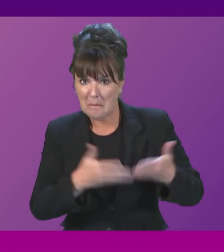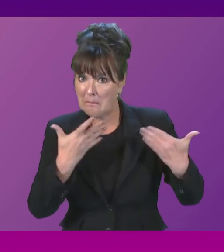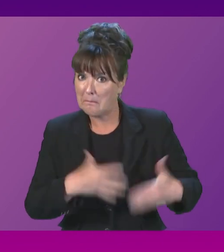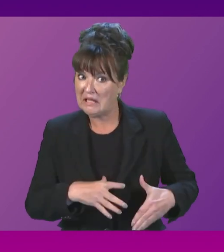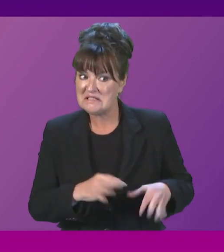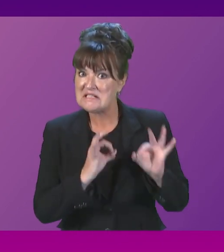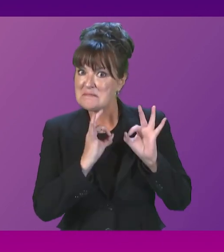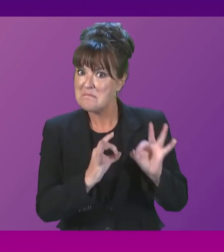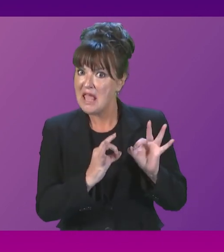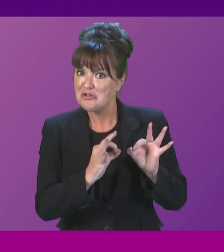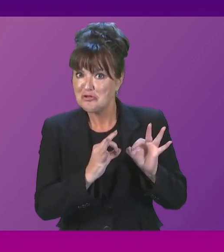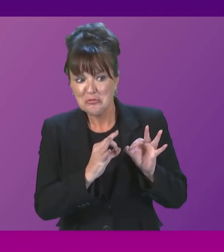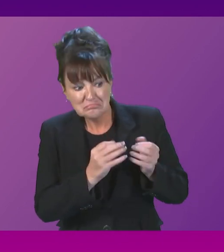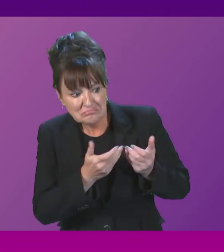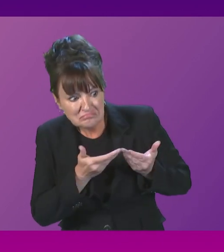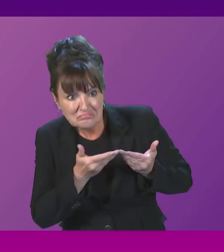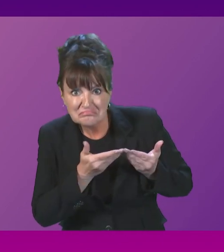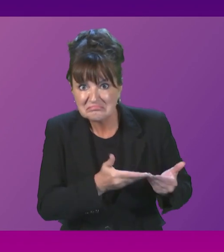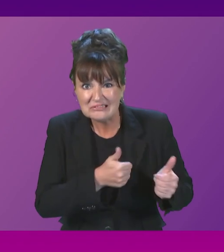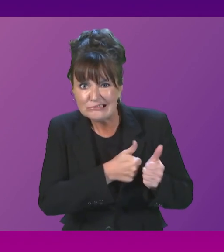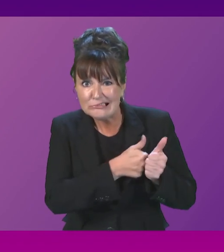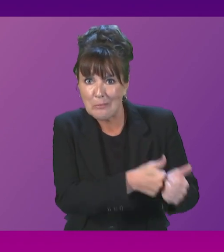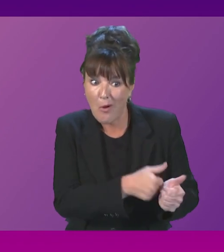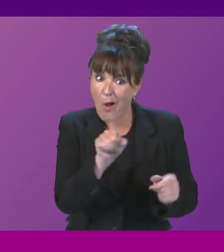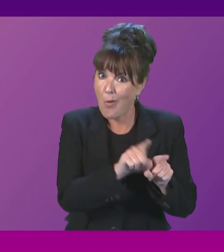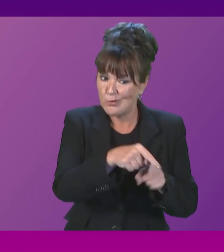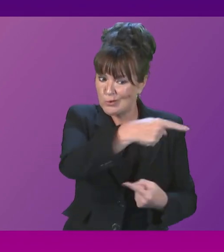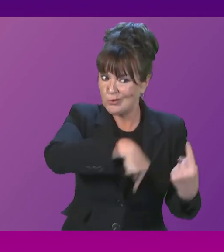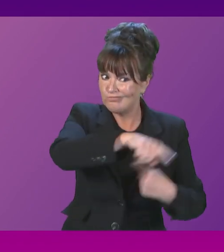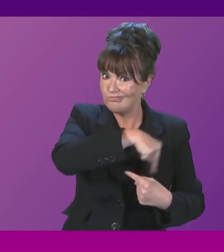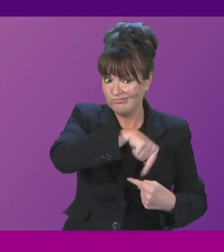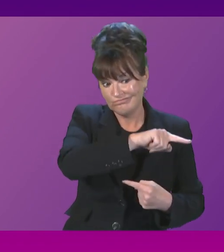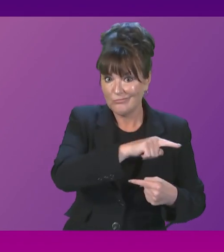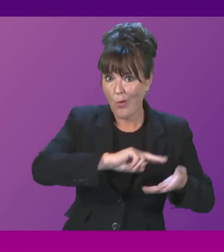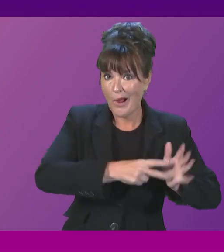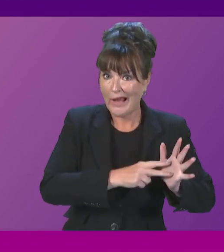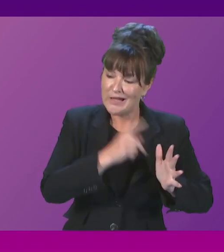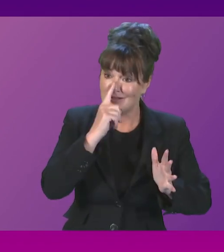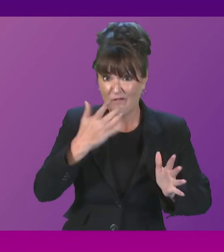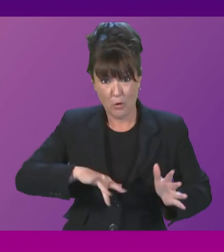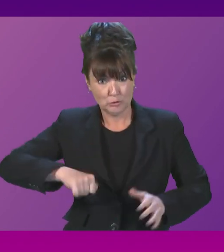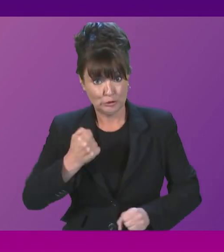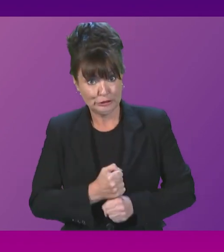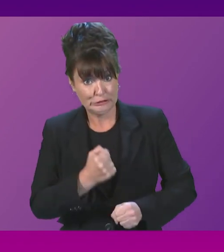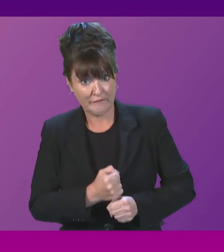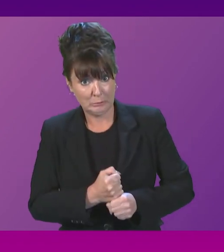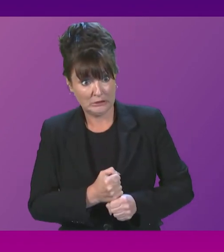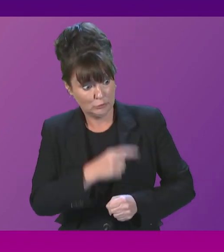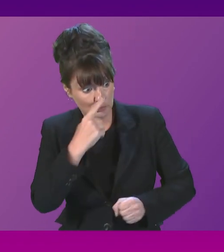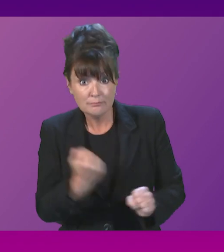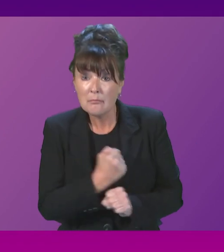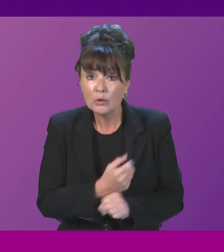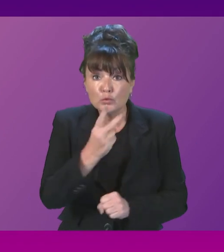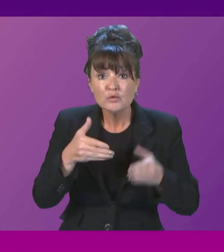this government and its agencies in its bid to build two ferries. Ferguson were the only bidder giving